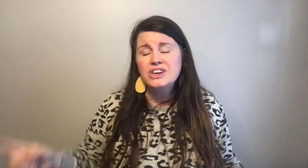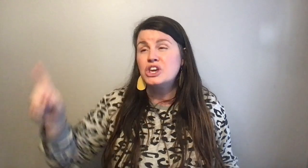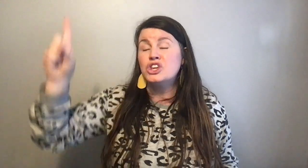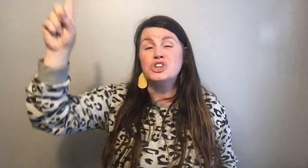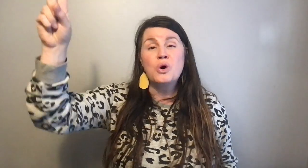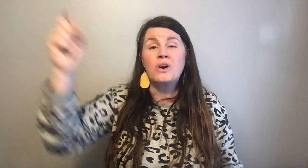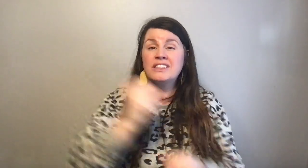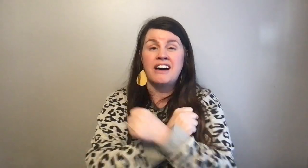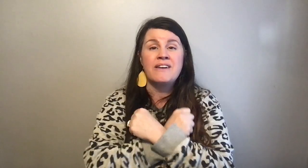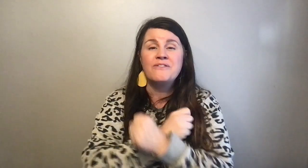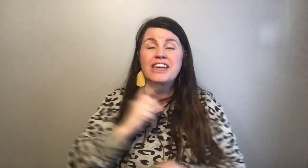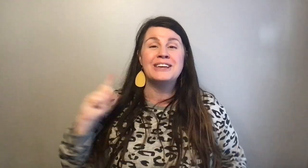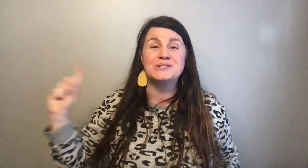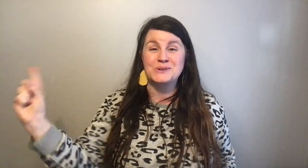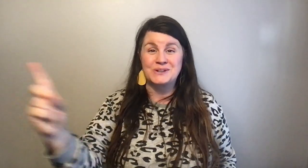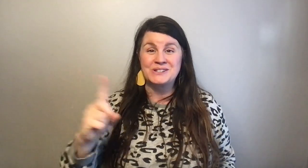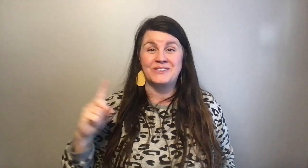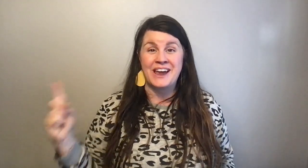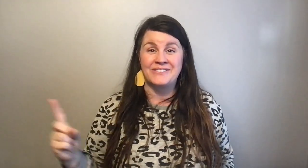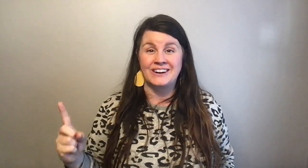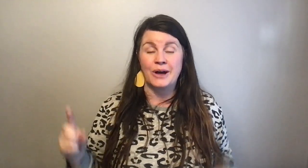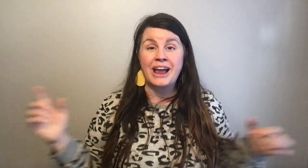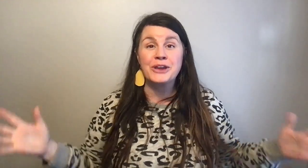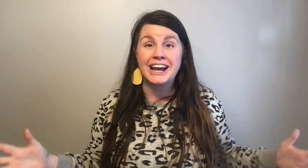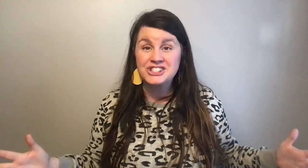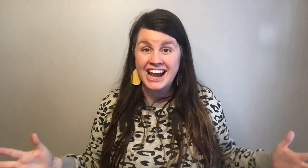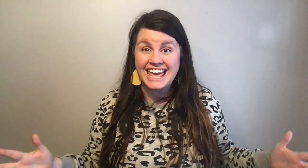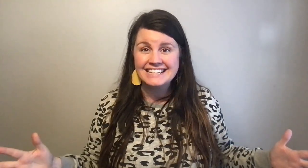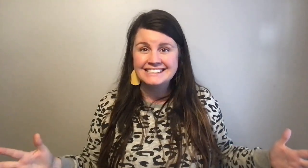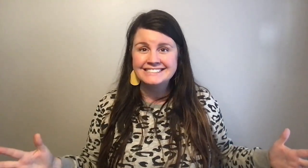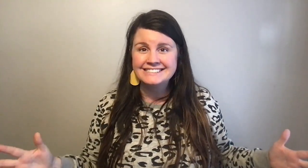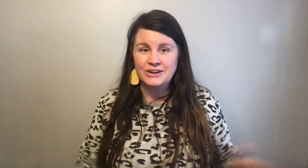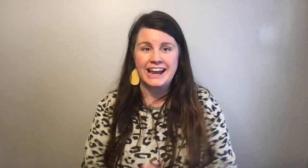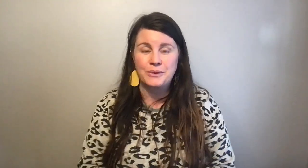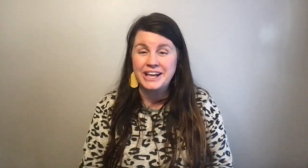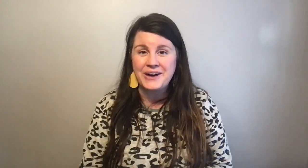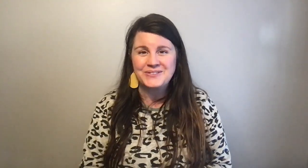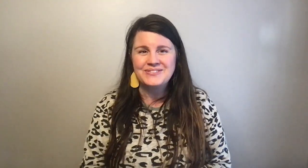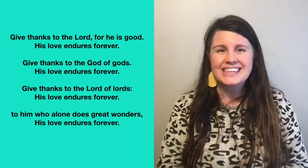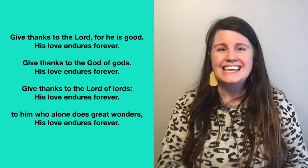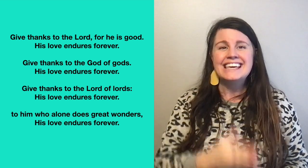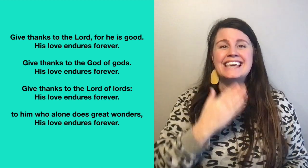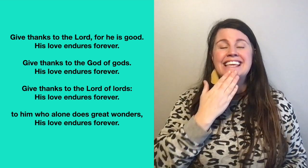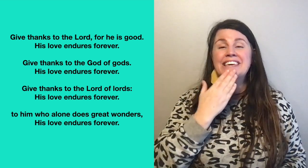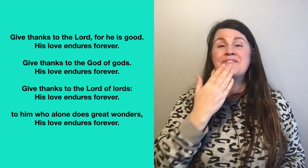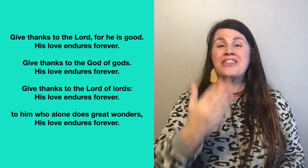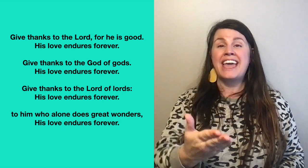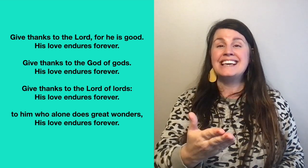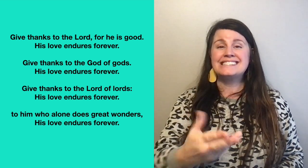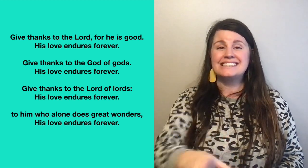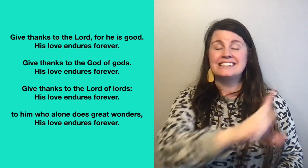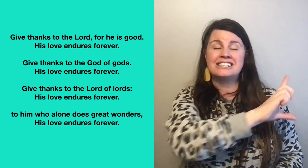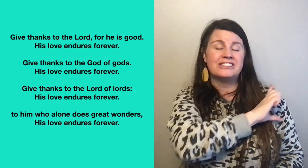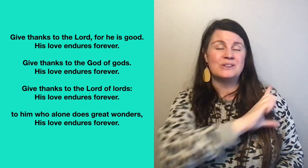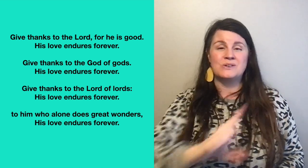your love endures forever. Okay, you guys ready? Okay, here we go. Give thanks to the Lord,